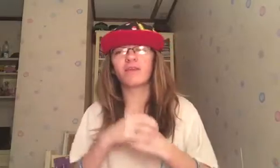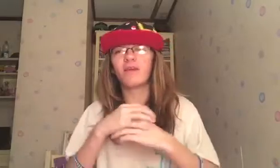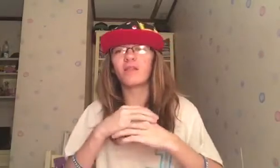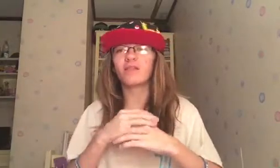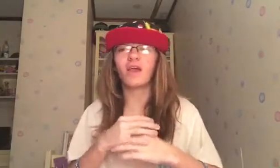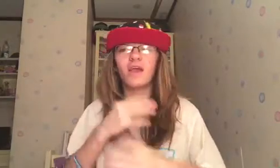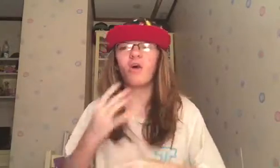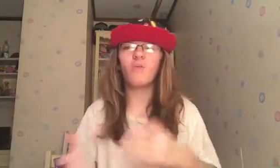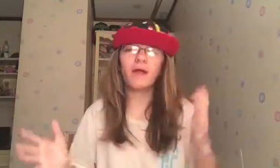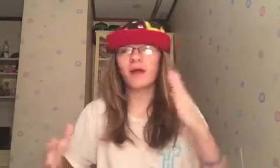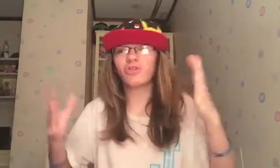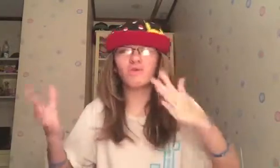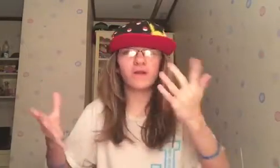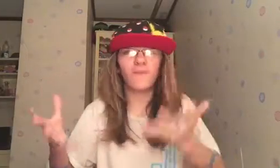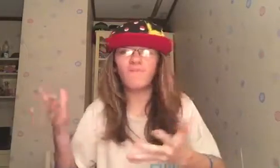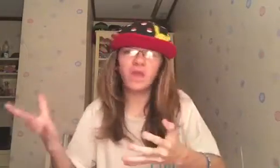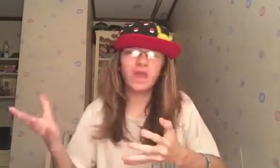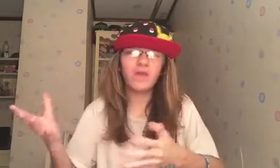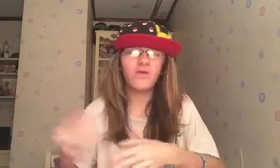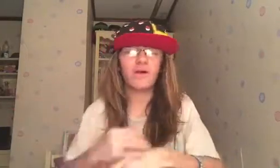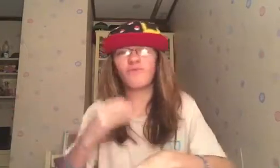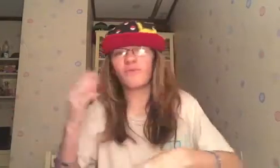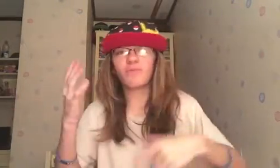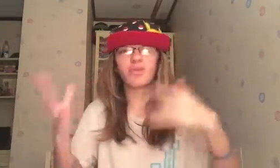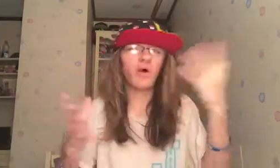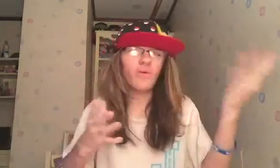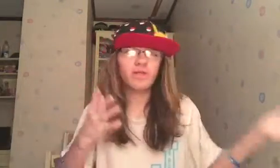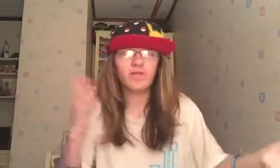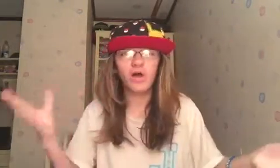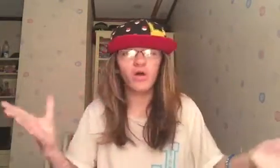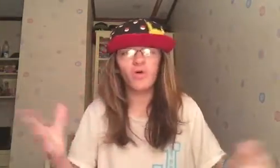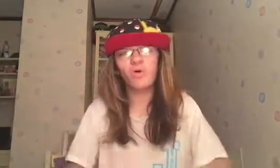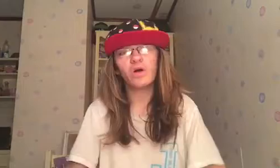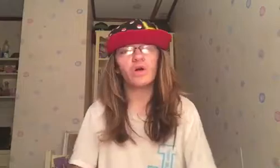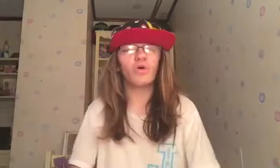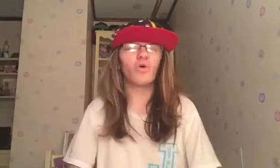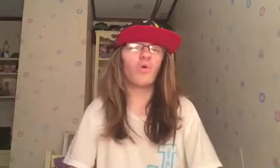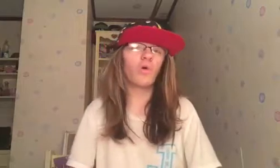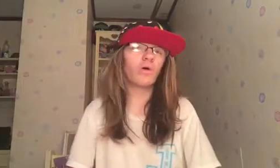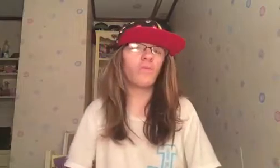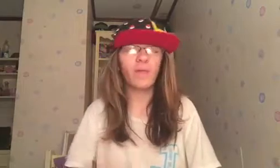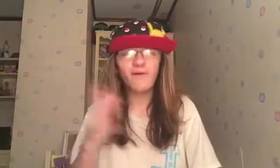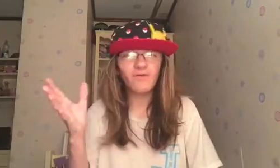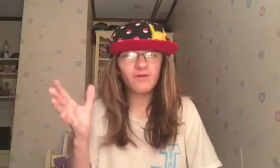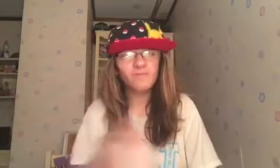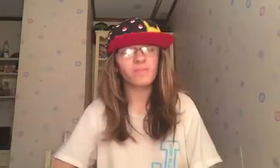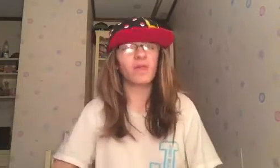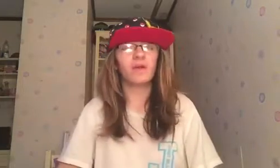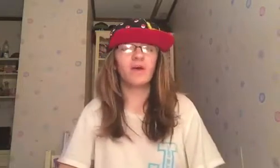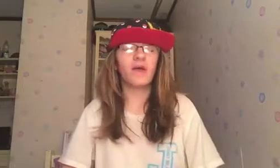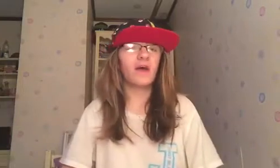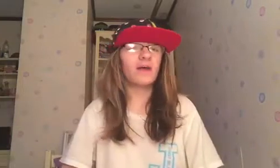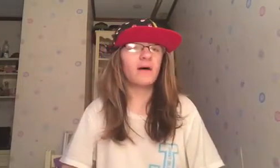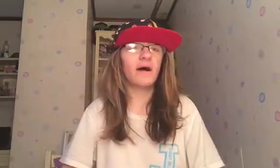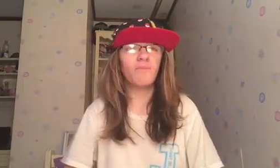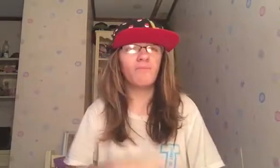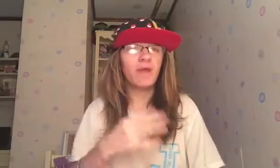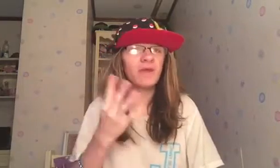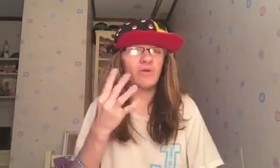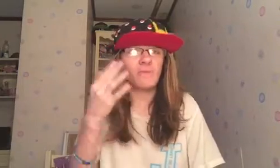can say, oh my gosh, I want to meet you. I'm from so-and-so. Or, whatever. And, I may or